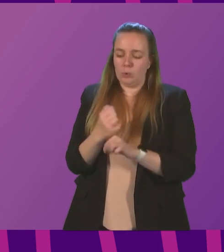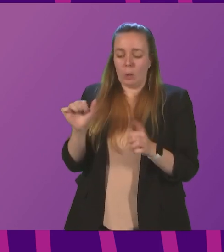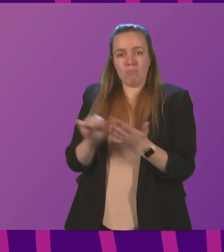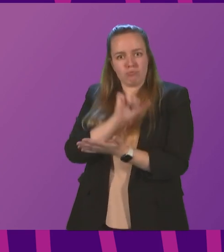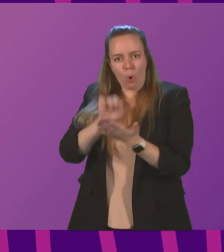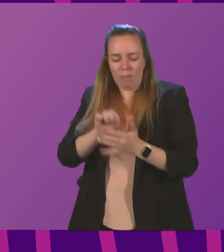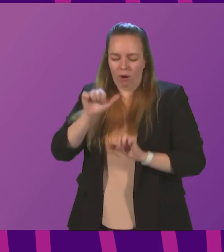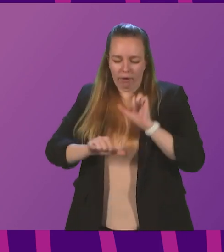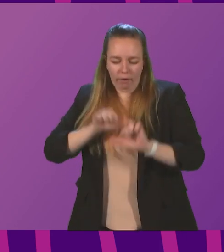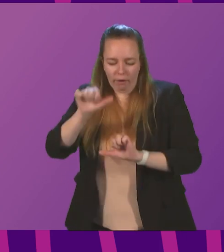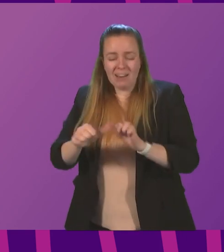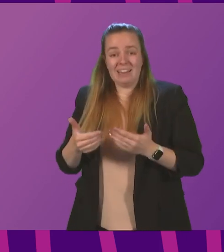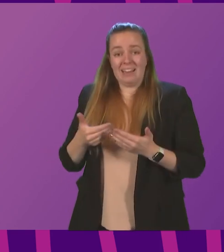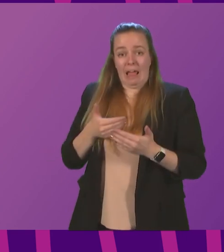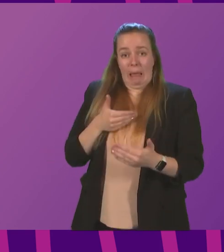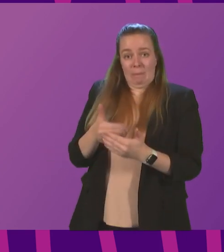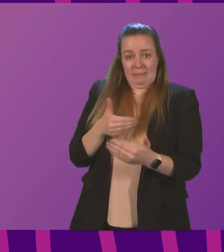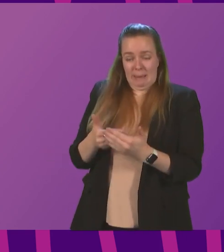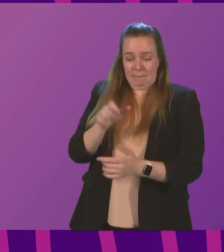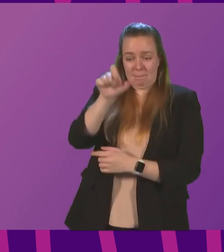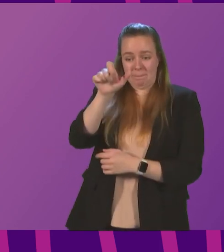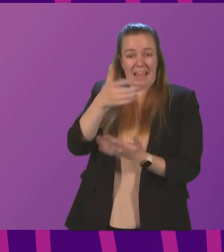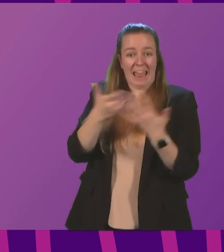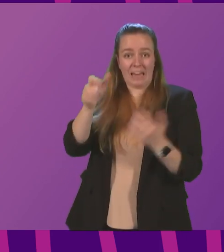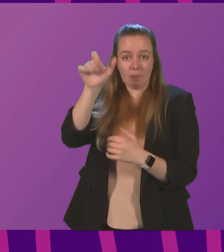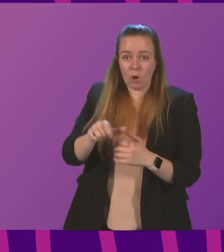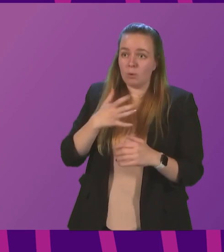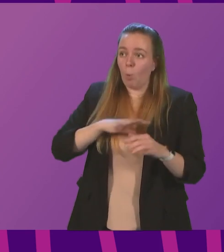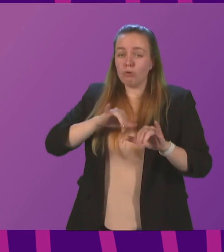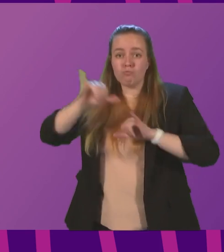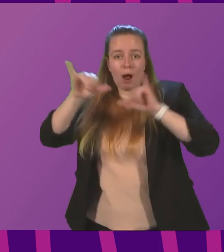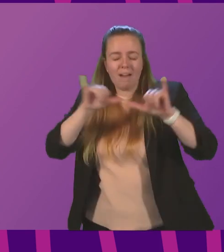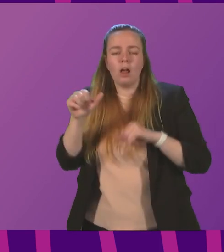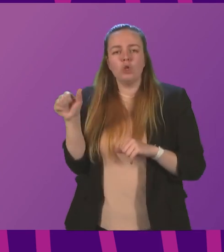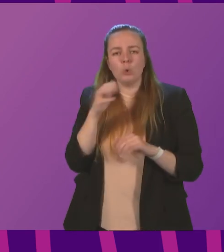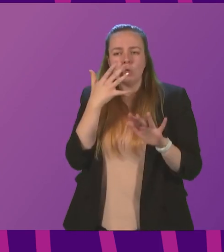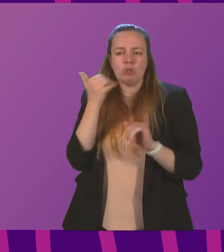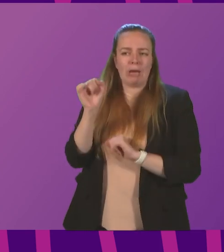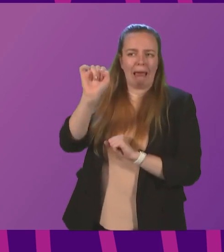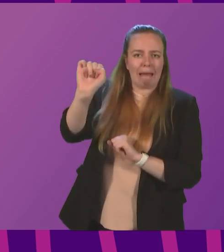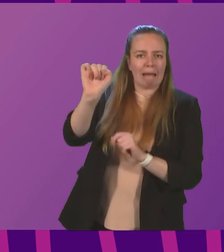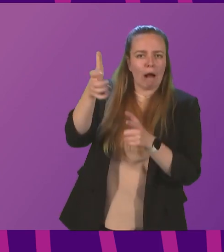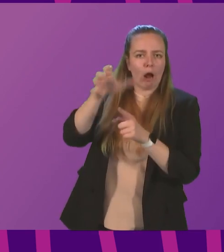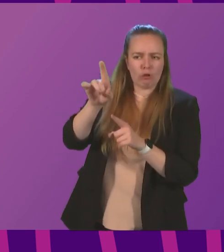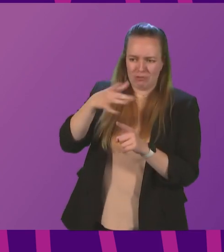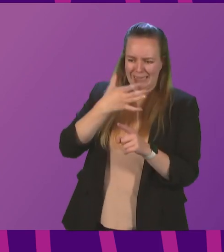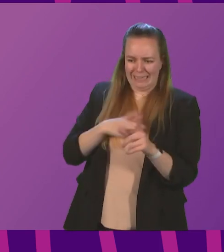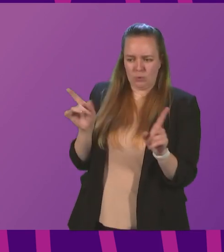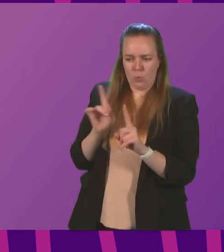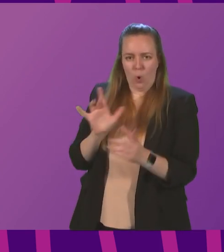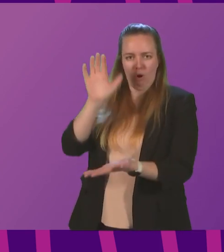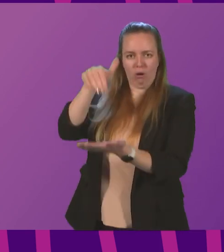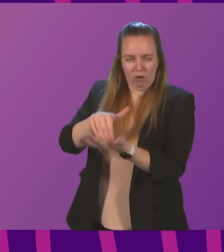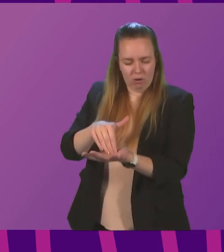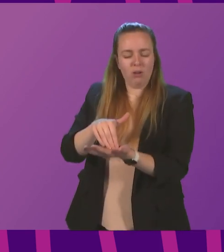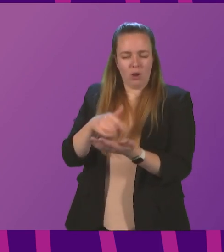and of course, in the interim, any individual looking to travel should check what is needed for entry into the country they